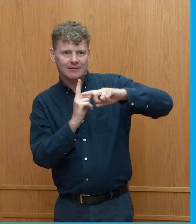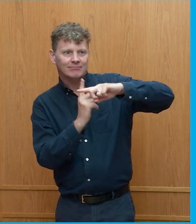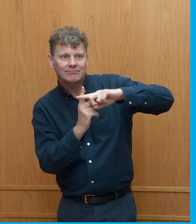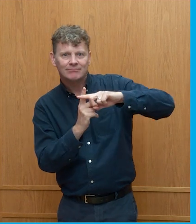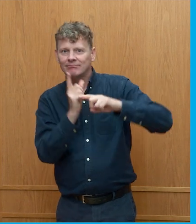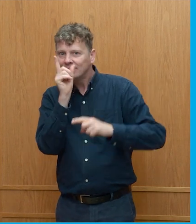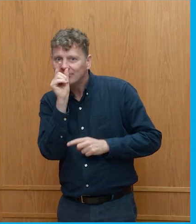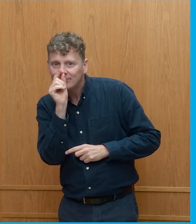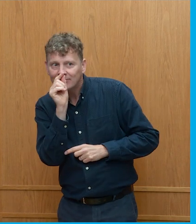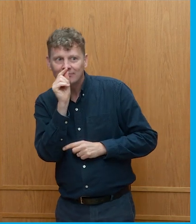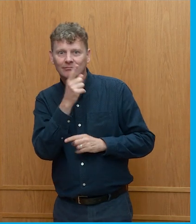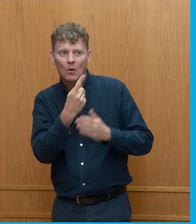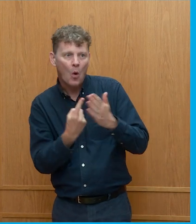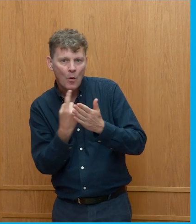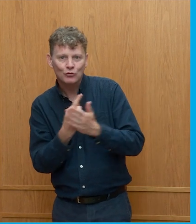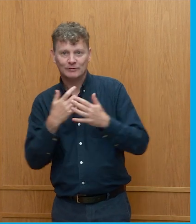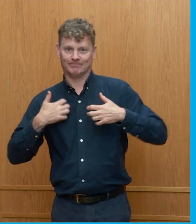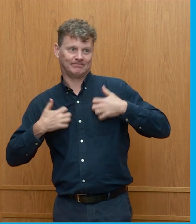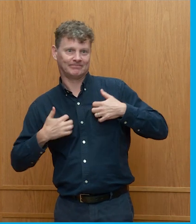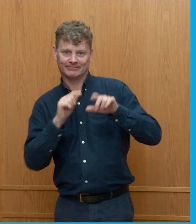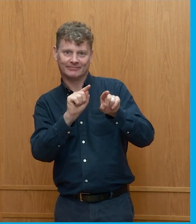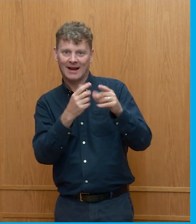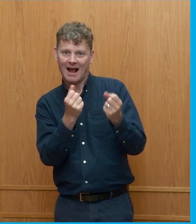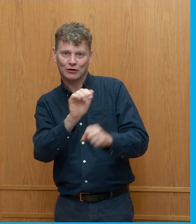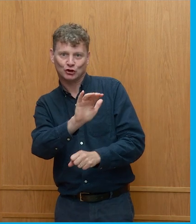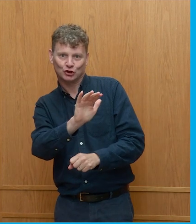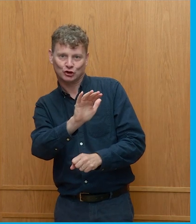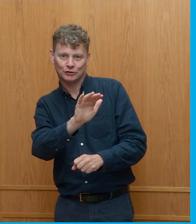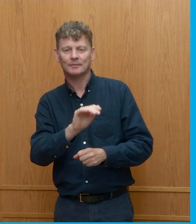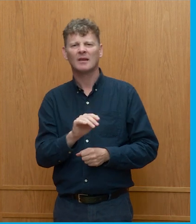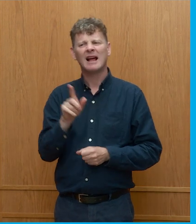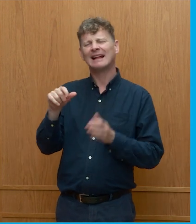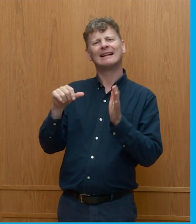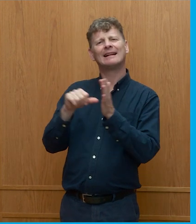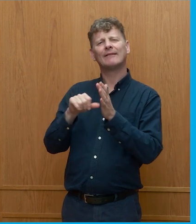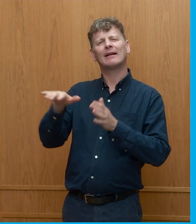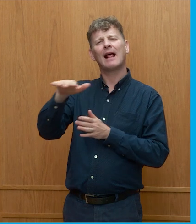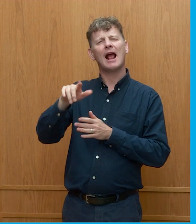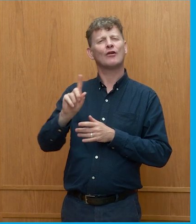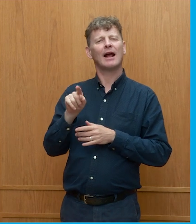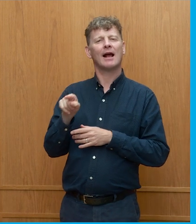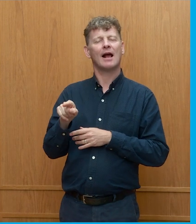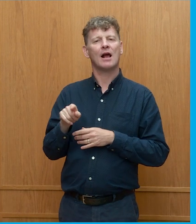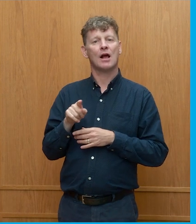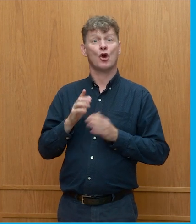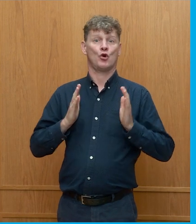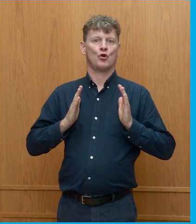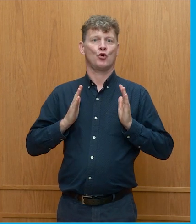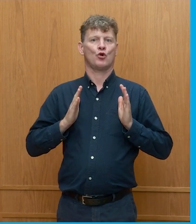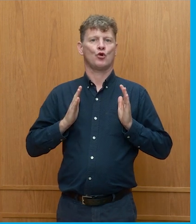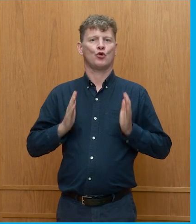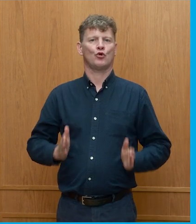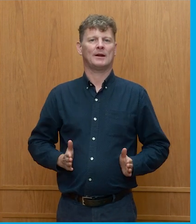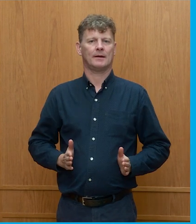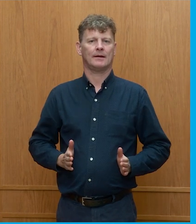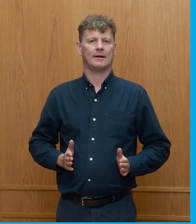something we can look forward to. But I think when it becomes difficult is when the human element plays a